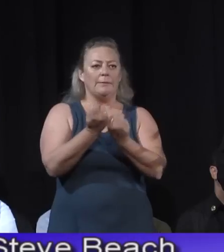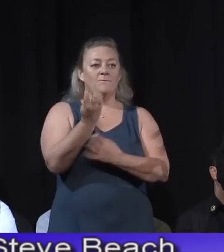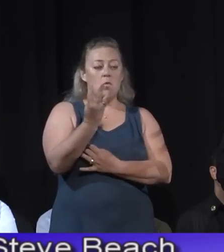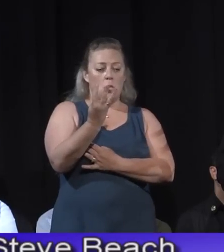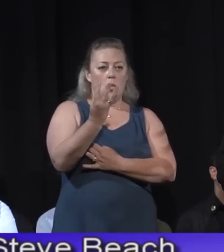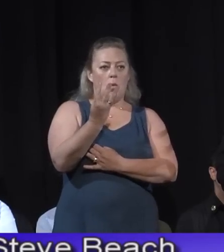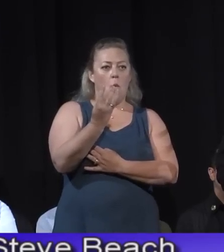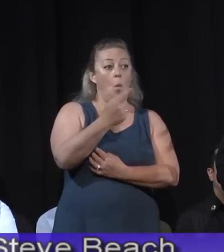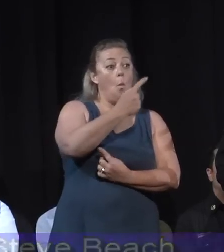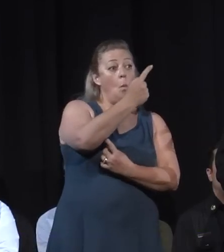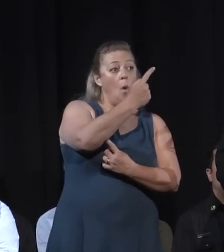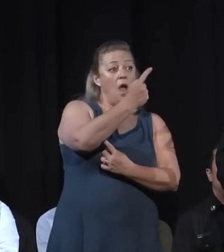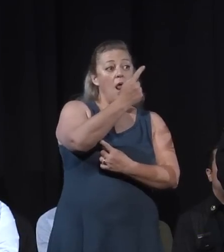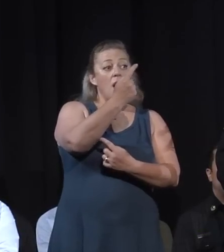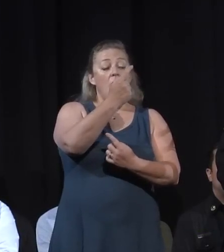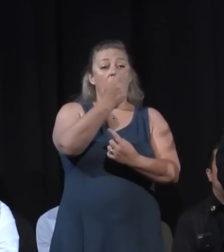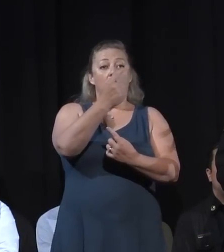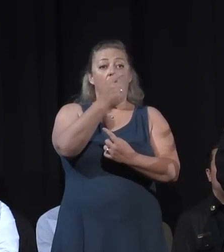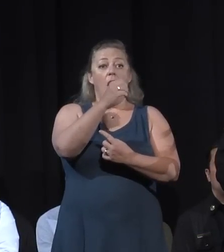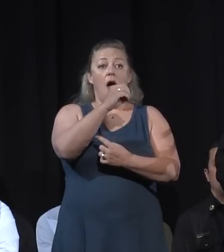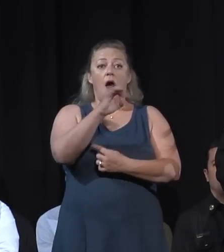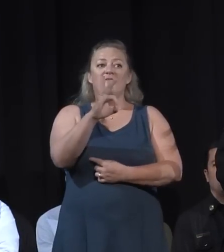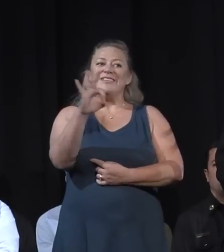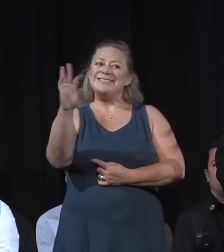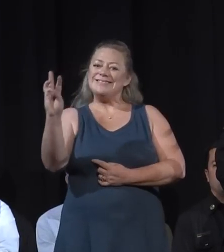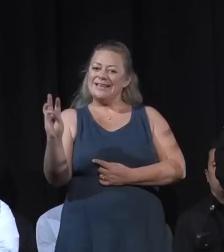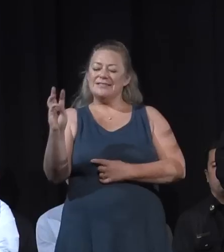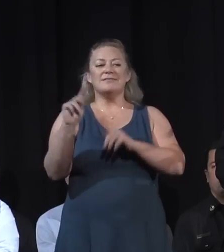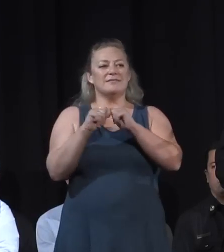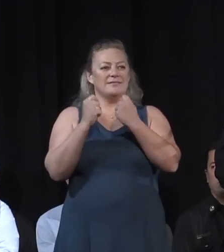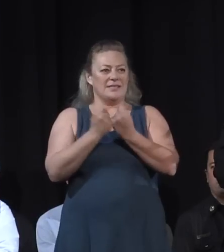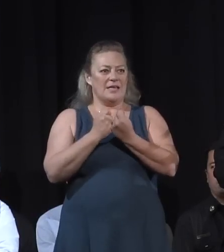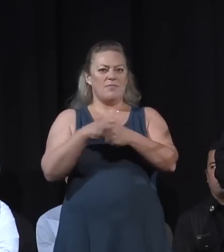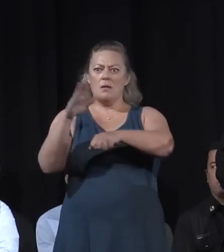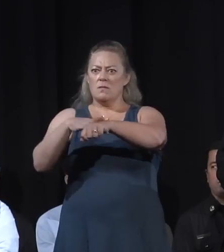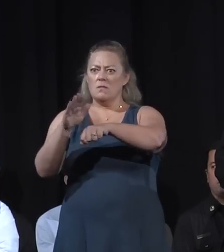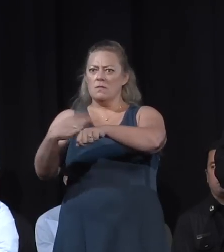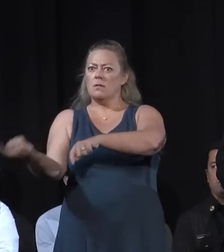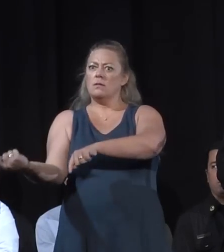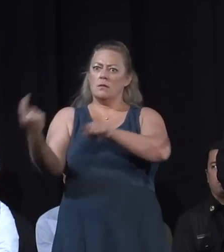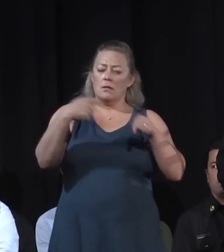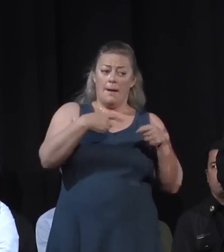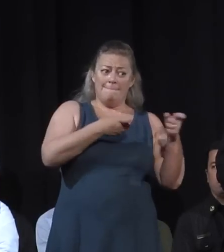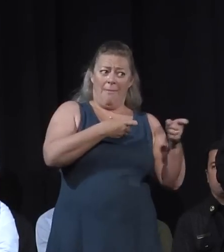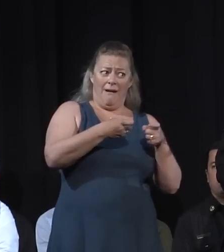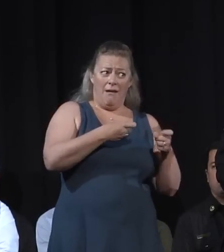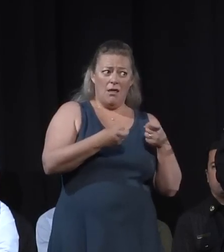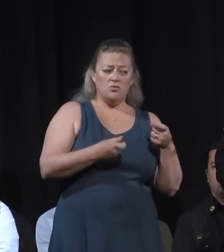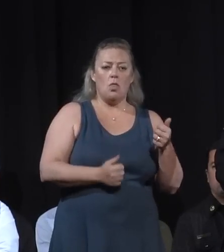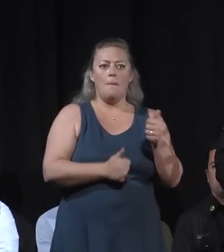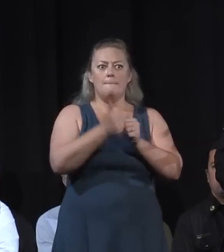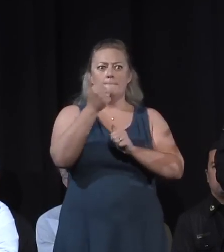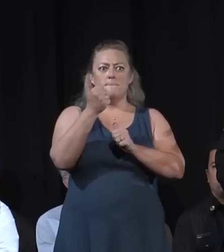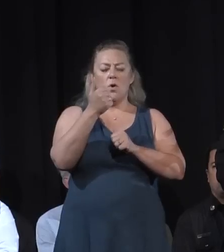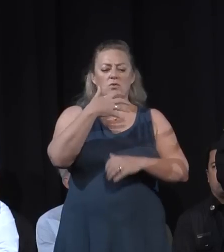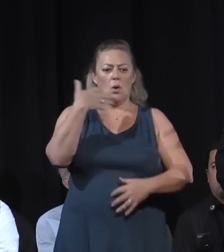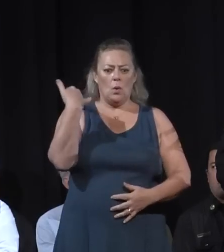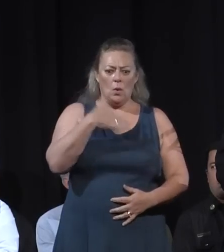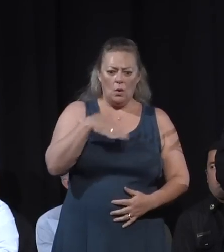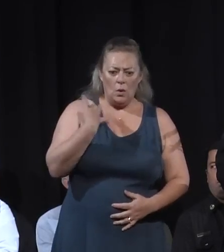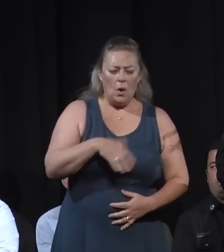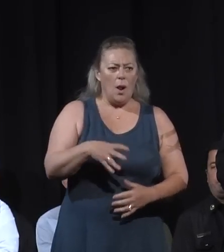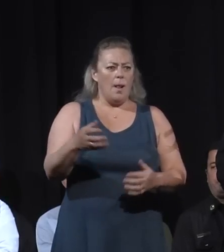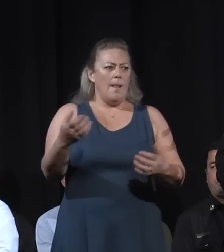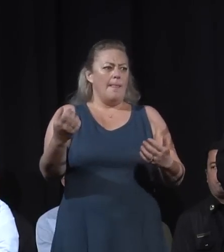in the State of California that are called to manage the most devastating, the most complex types of incidents from fires to